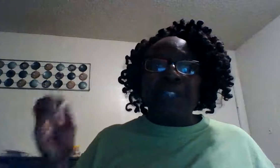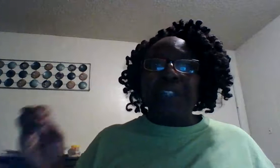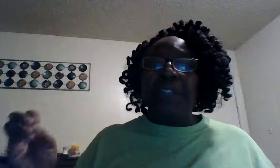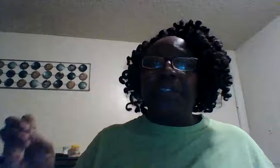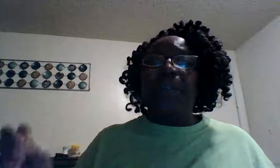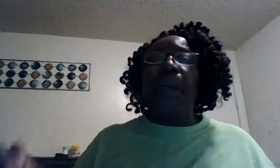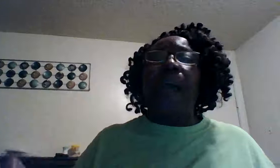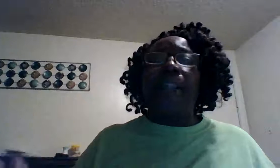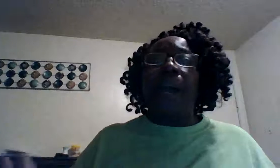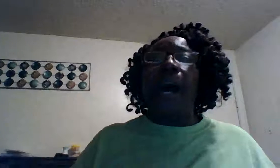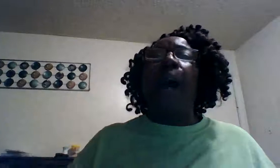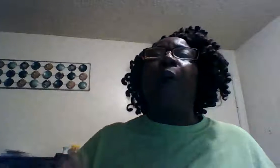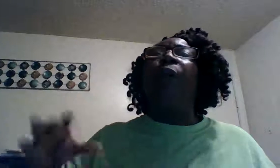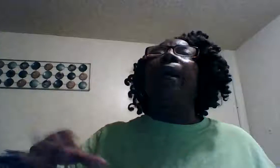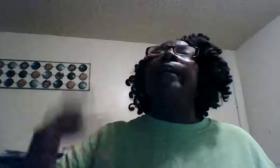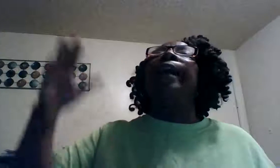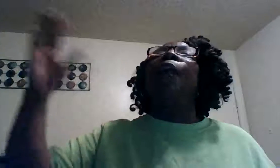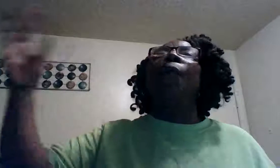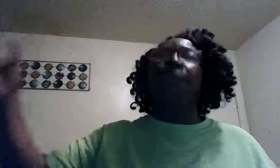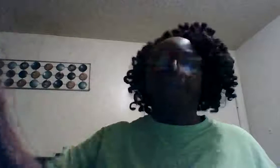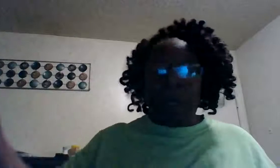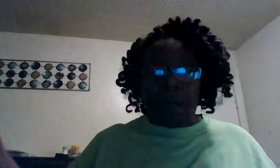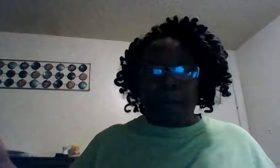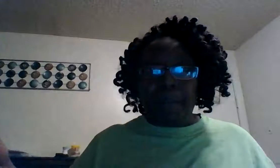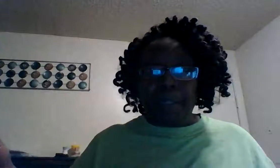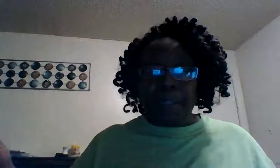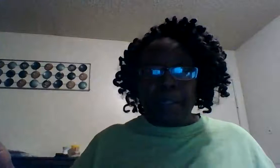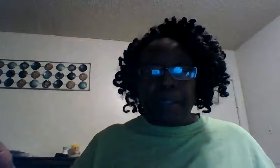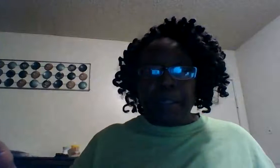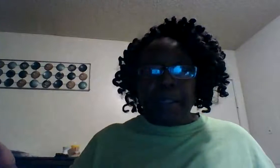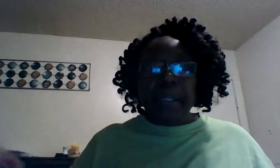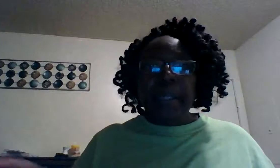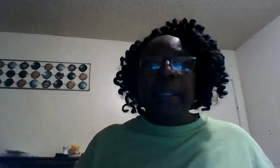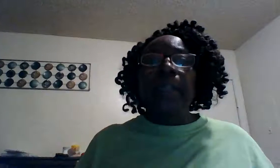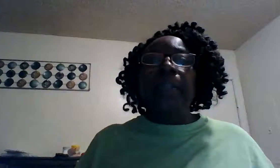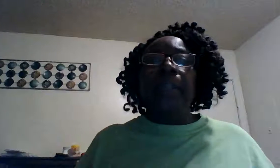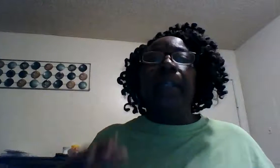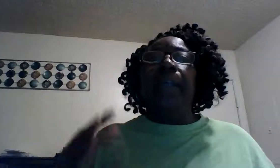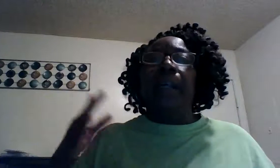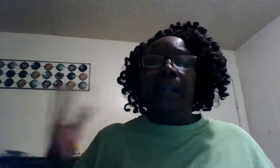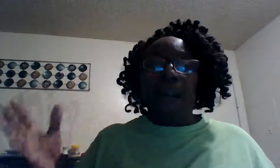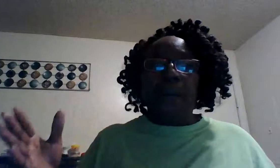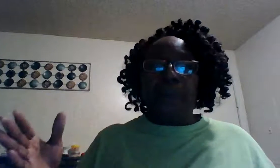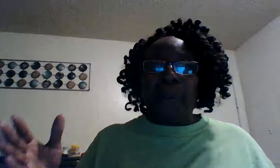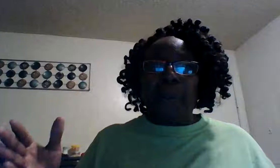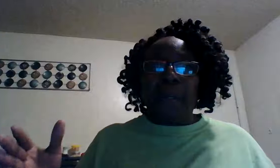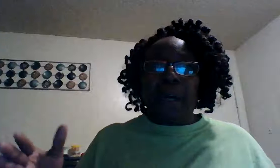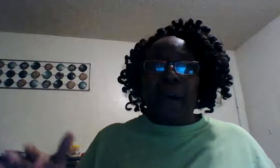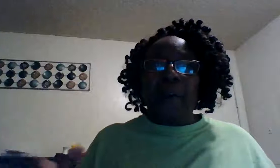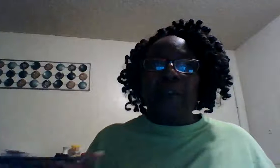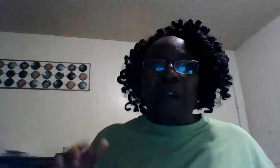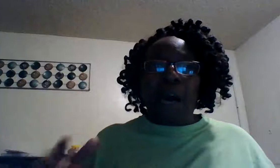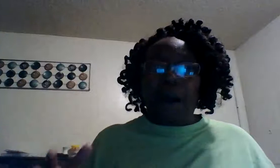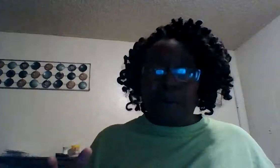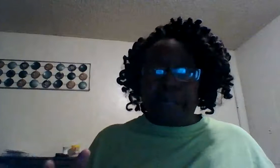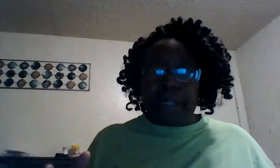jesus christ already overcome he is the conqueror over all things